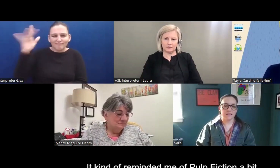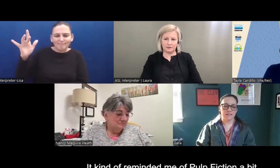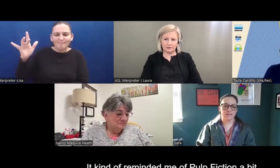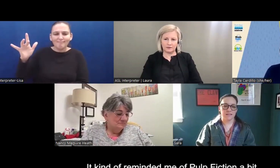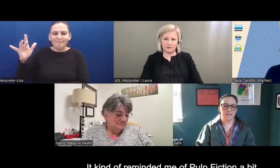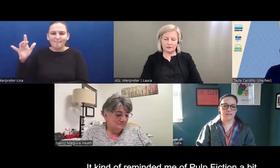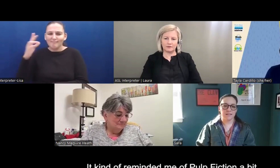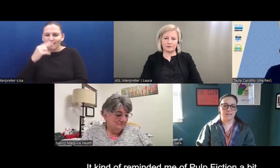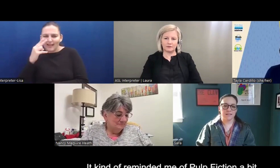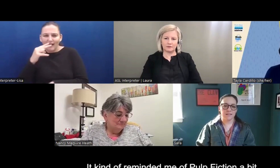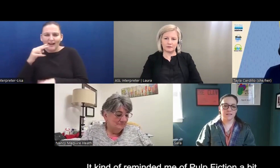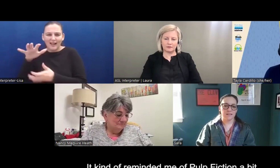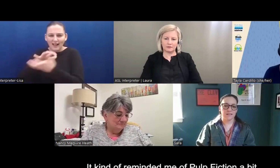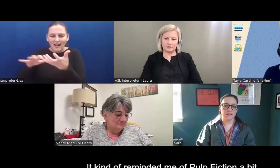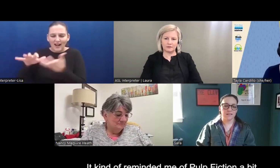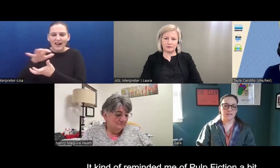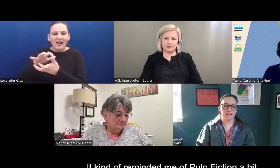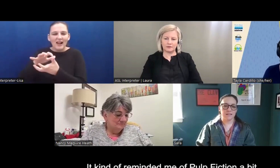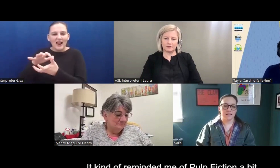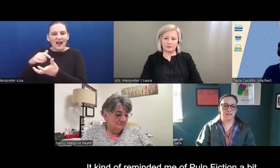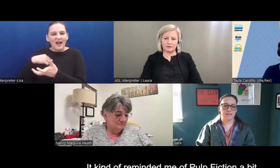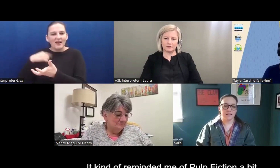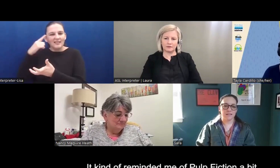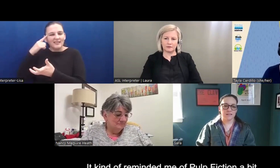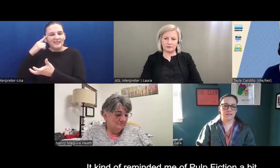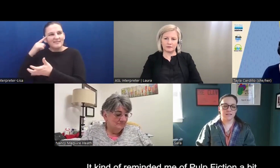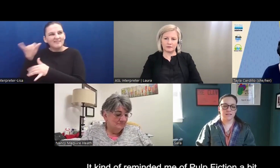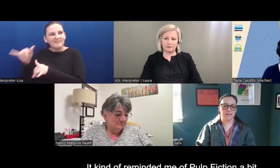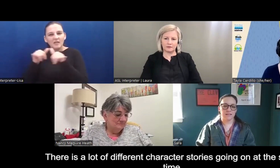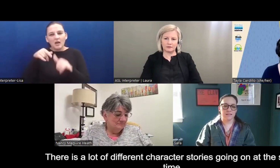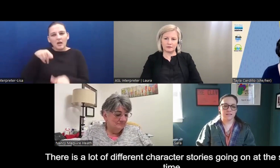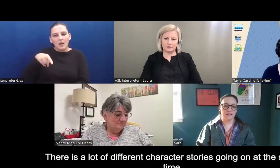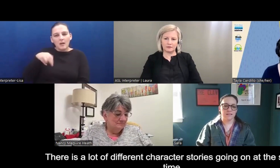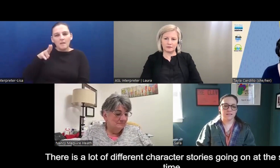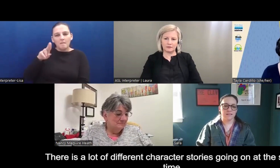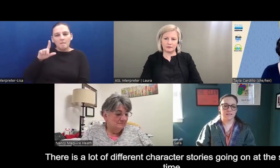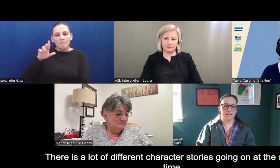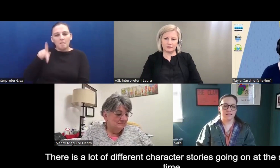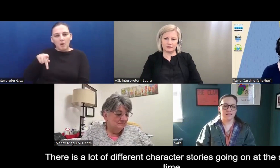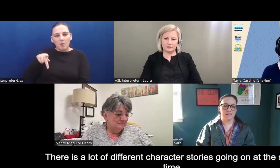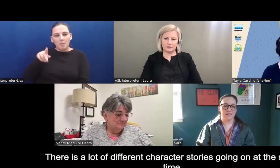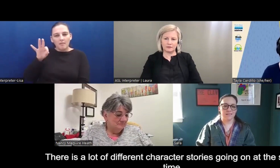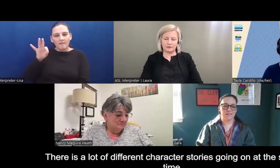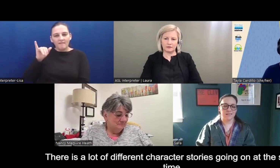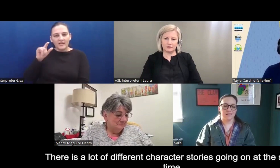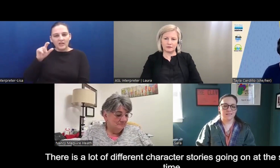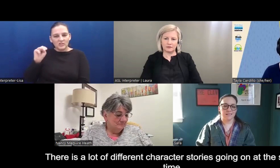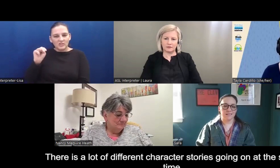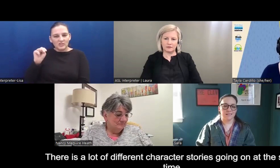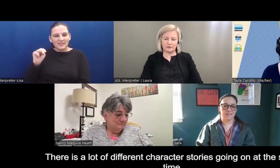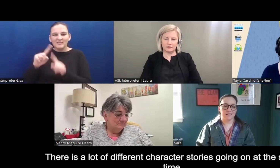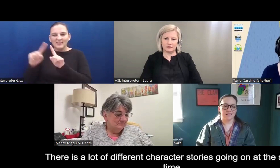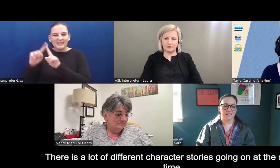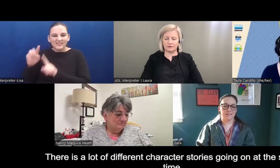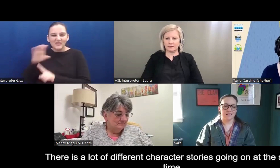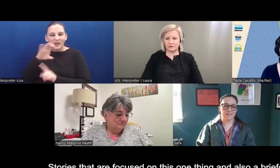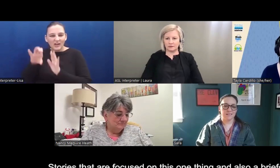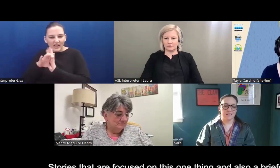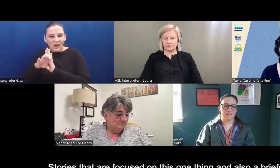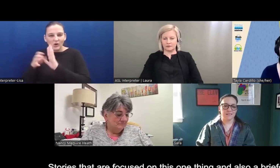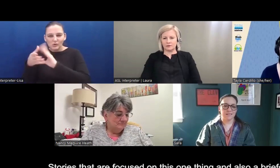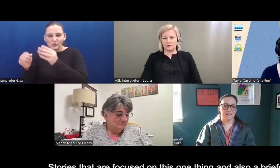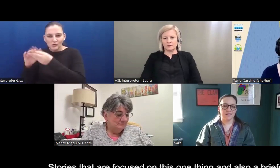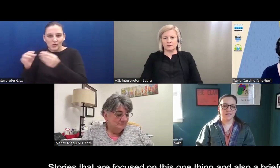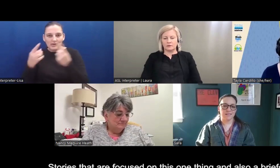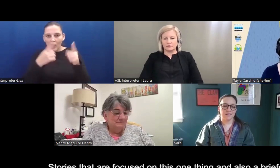And it almost kind of reminded me of Pulp Fiction a little bit, that there's a lot of different character stories going on at the same